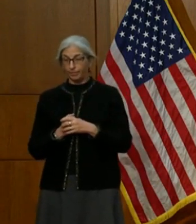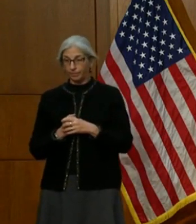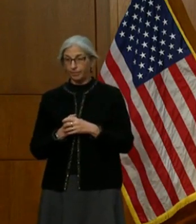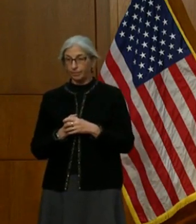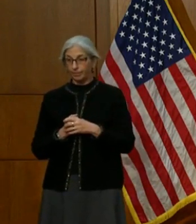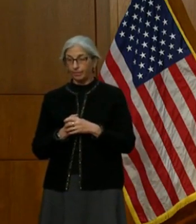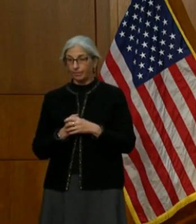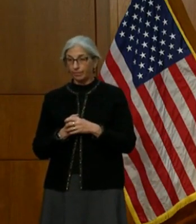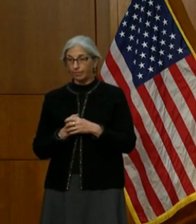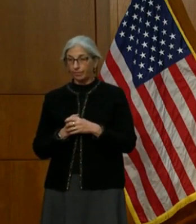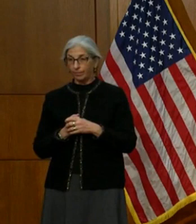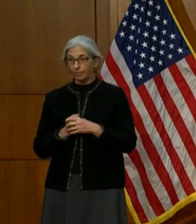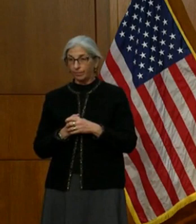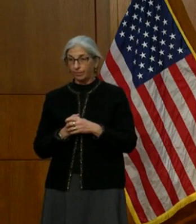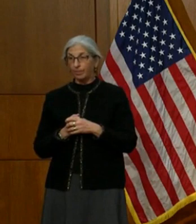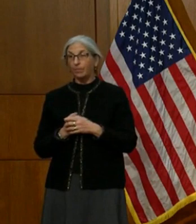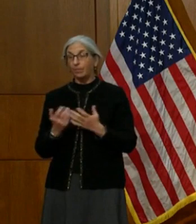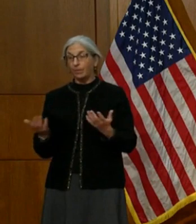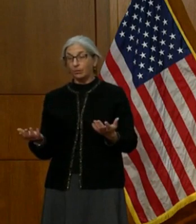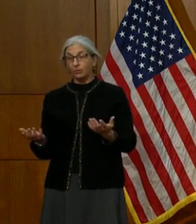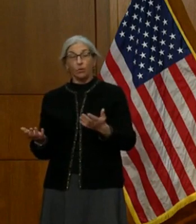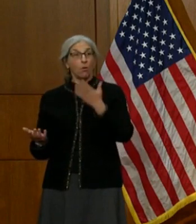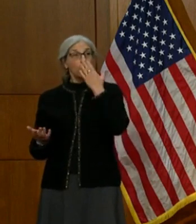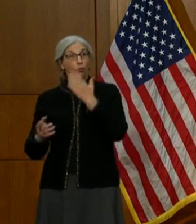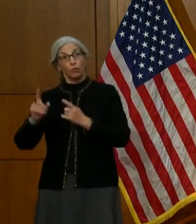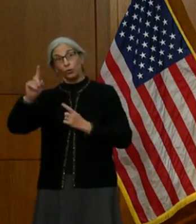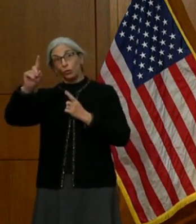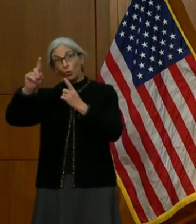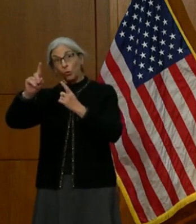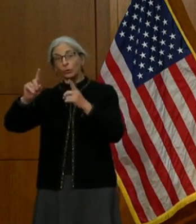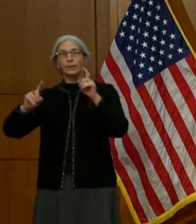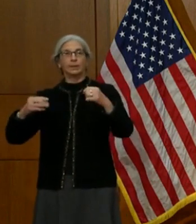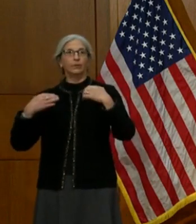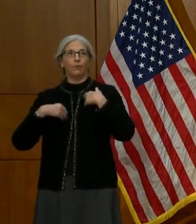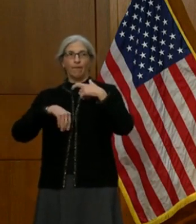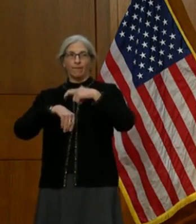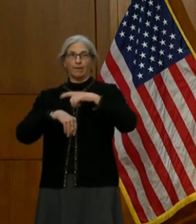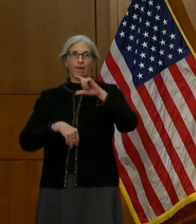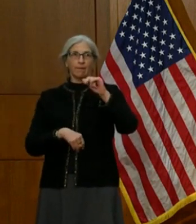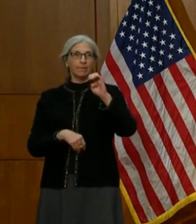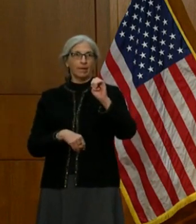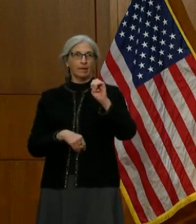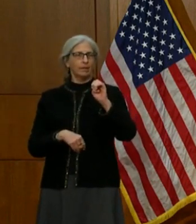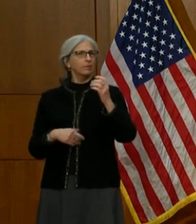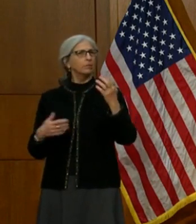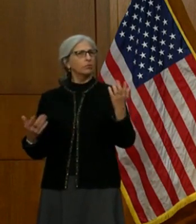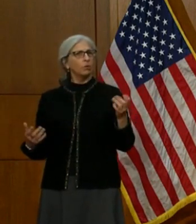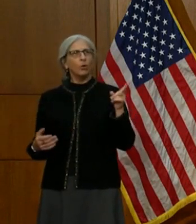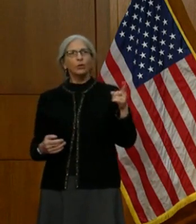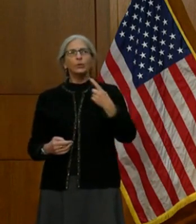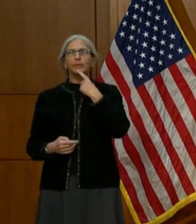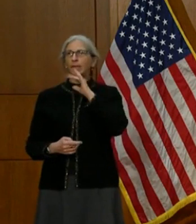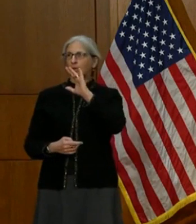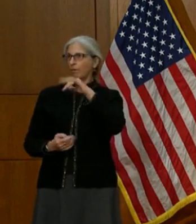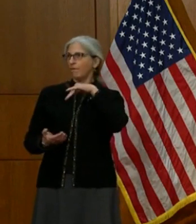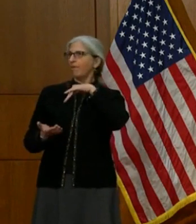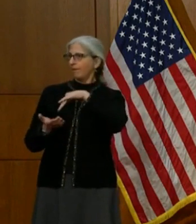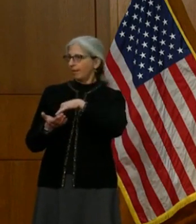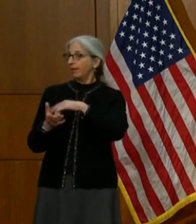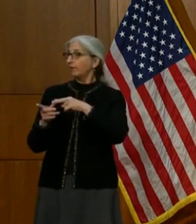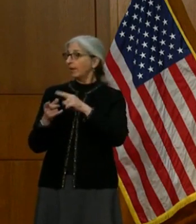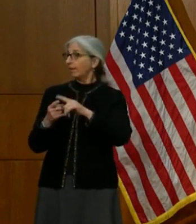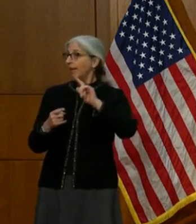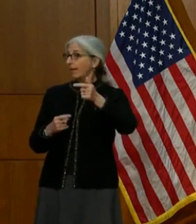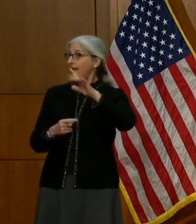gold need a timeline? What is the timeline or expectation for getting to 25,000 and then 50